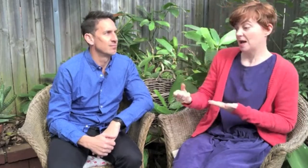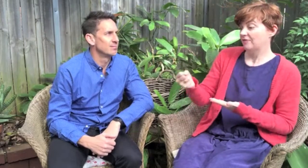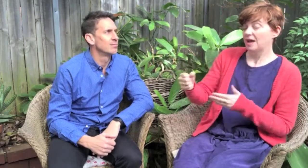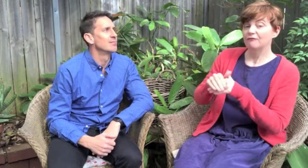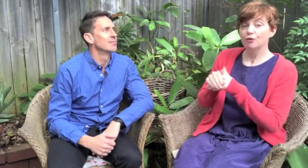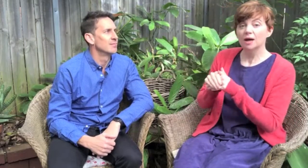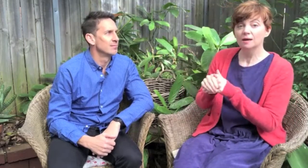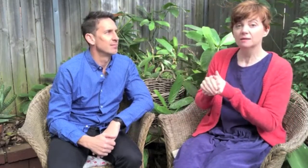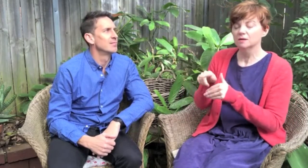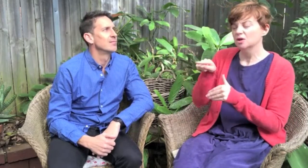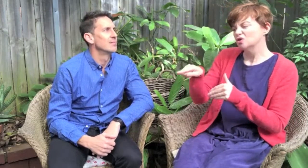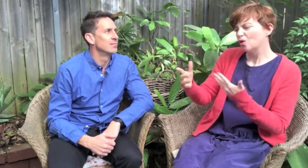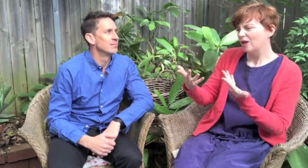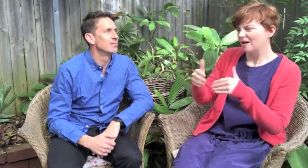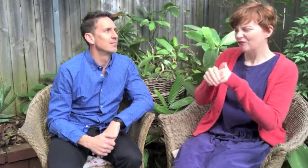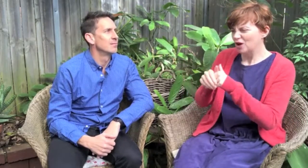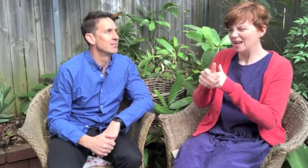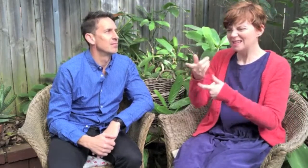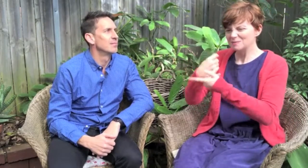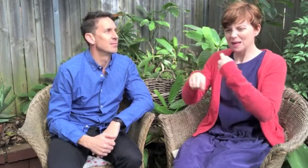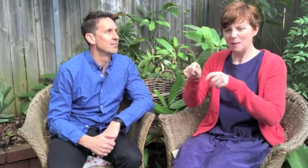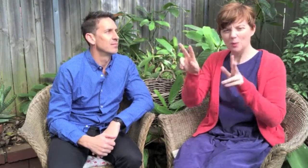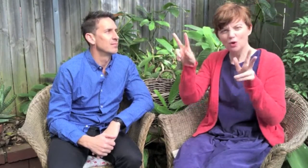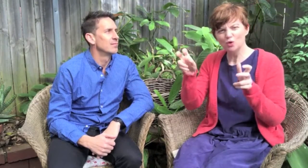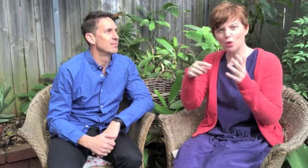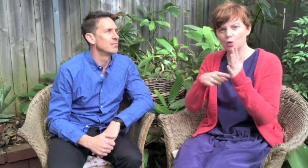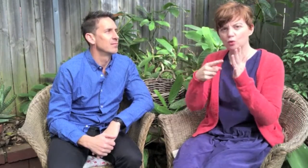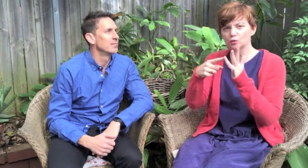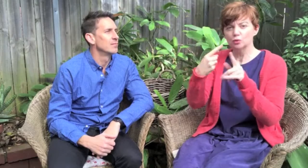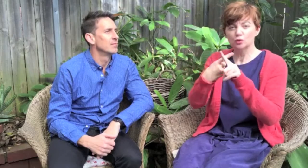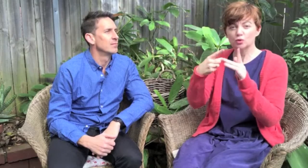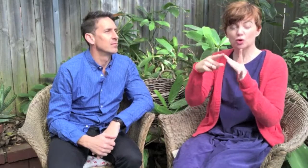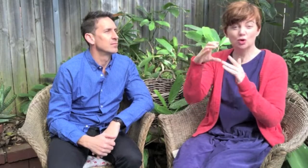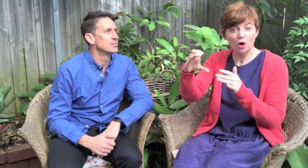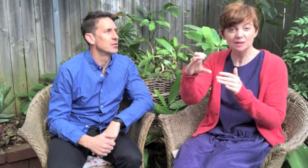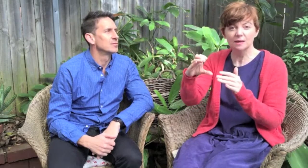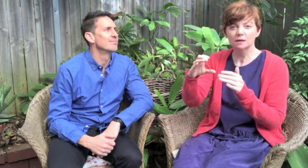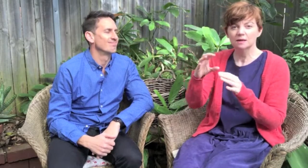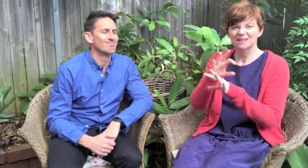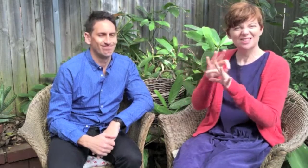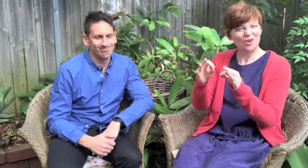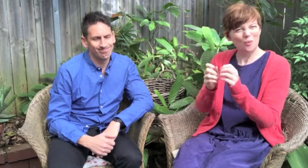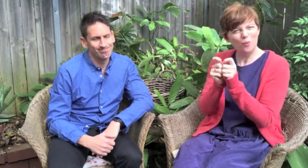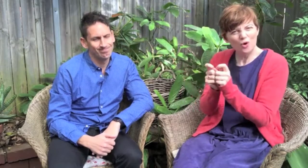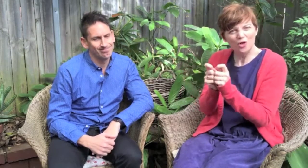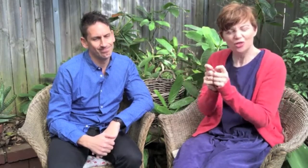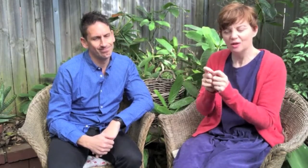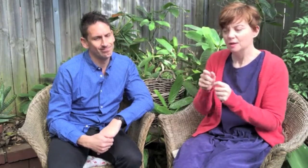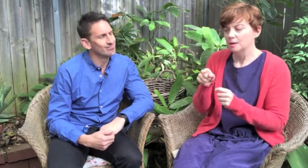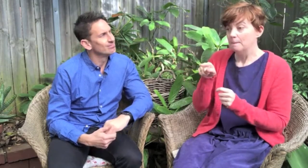whether the friendship is really worthwhile. The friends become toxic. So it's really not worth